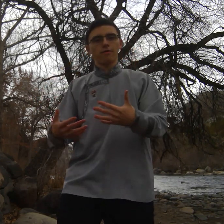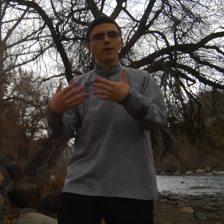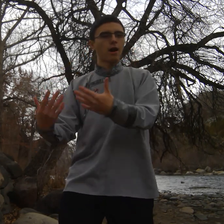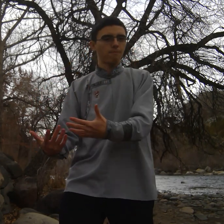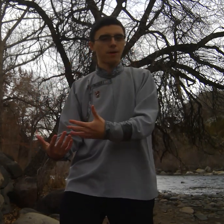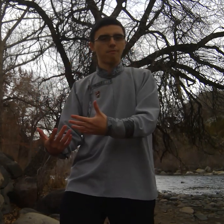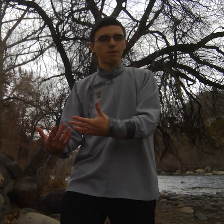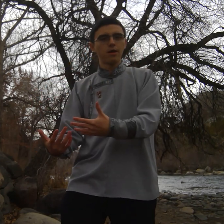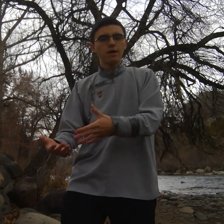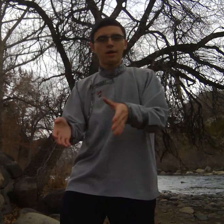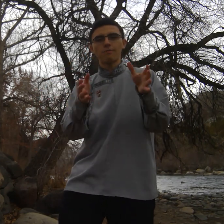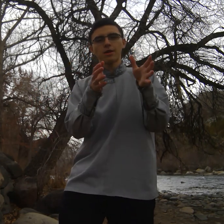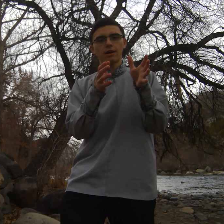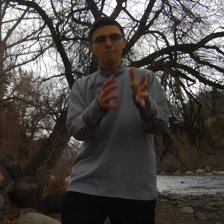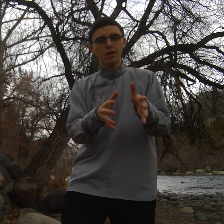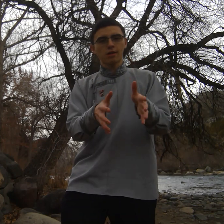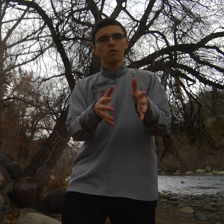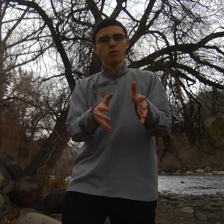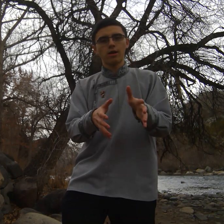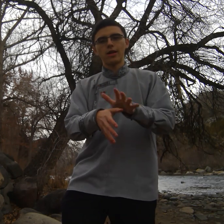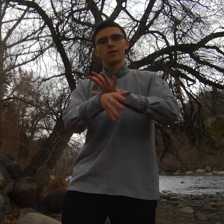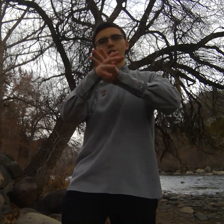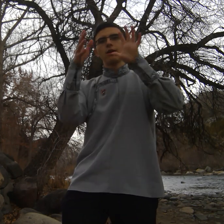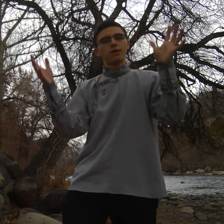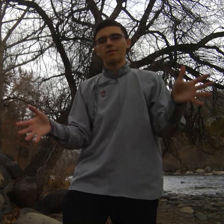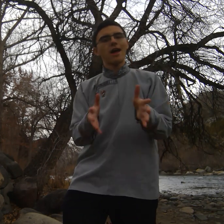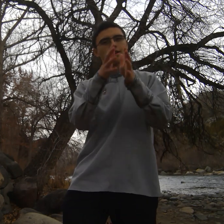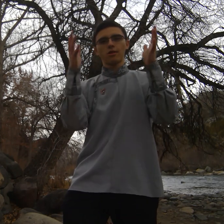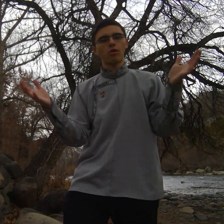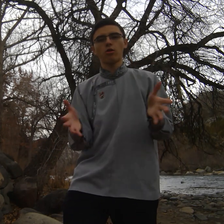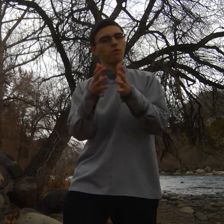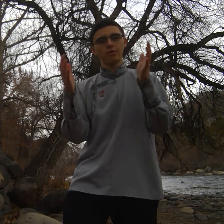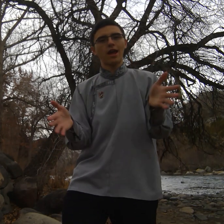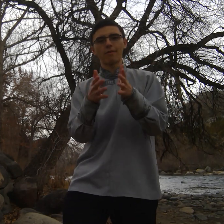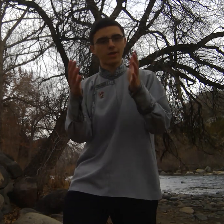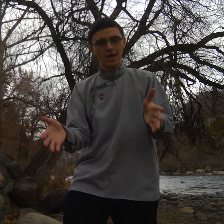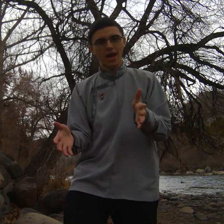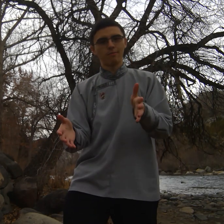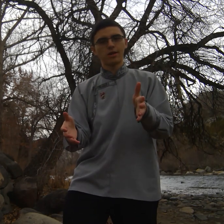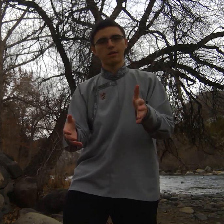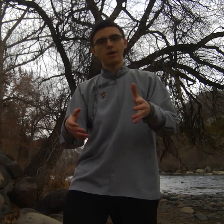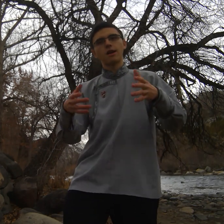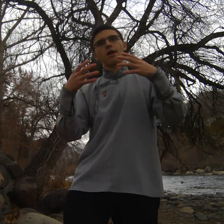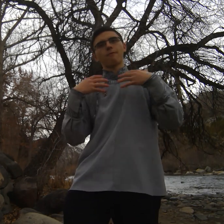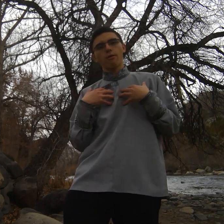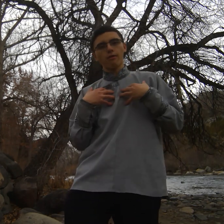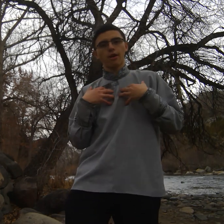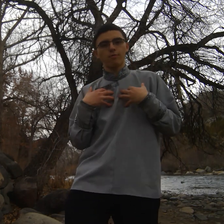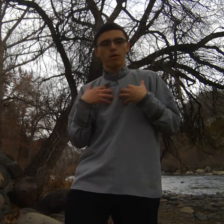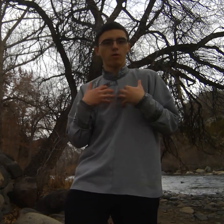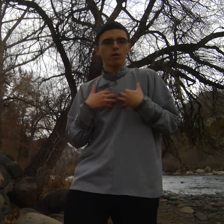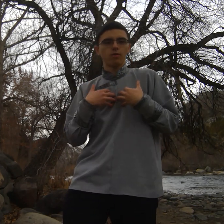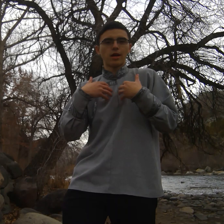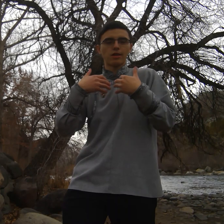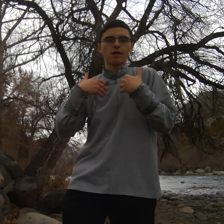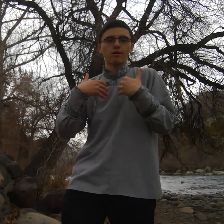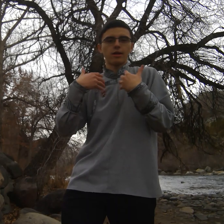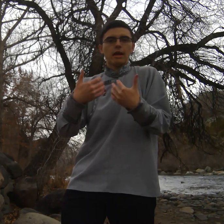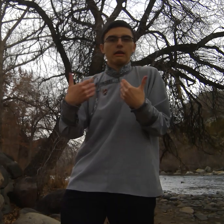and help people something like Peace Corps is that's the whole name of the game it's it's not a program where we're necessarily getting